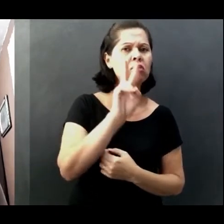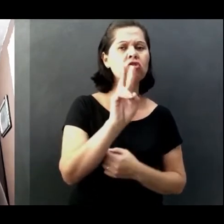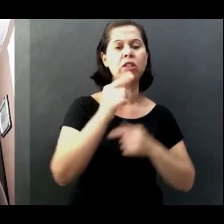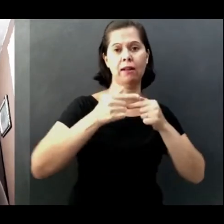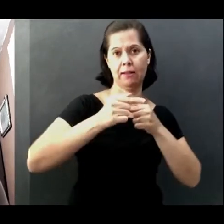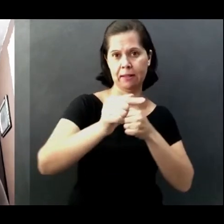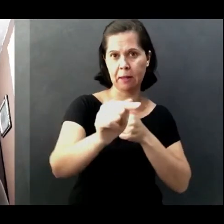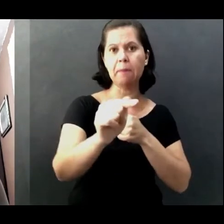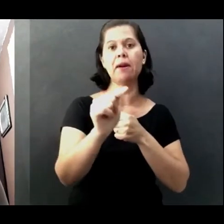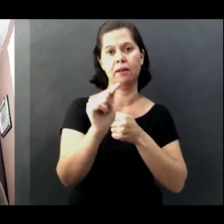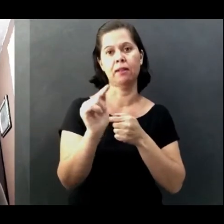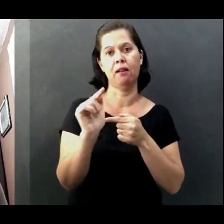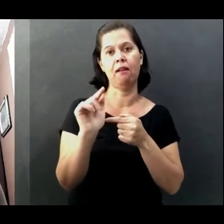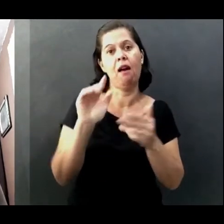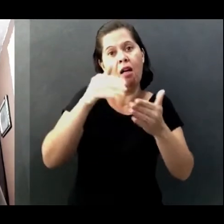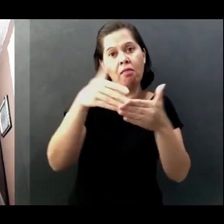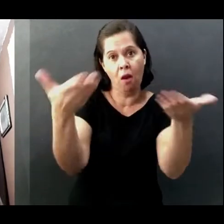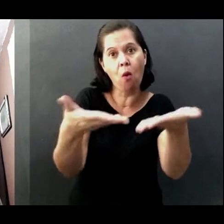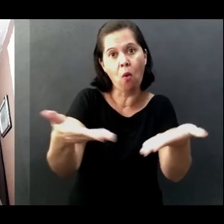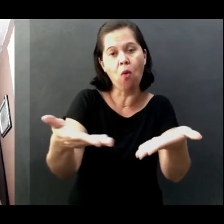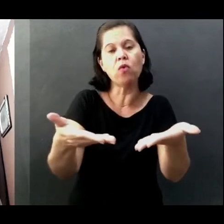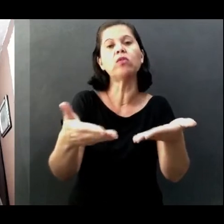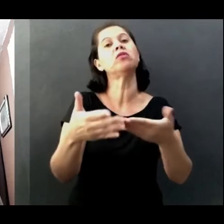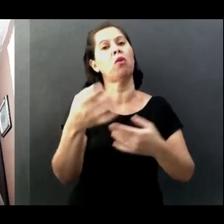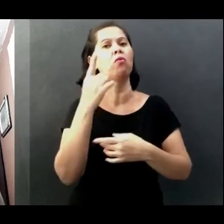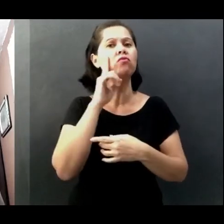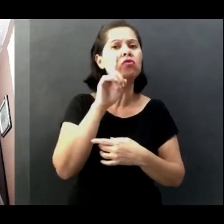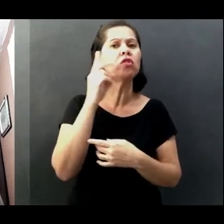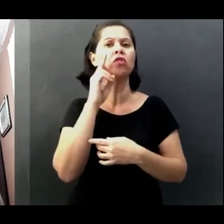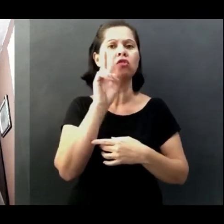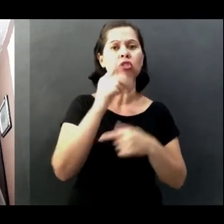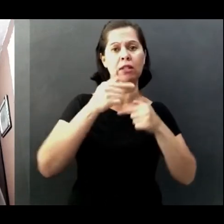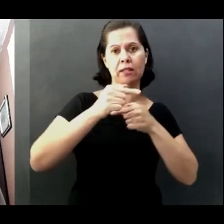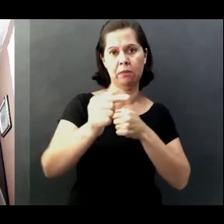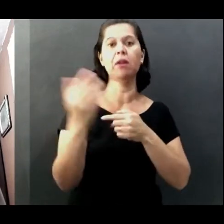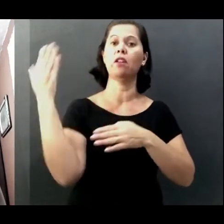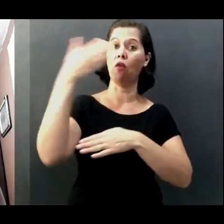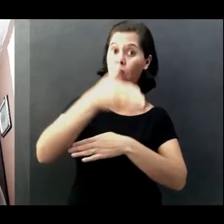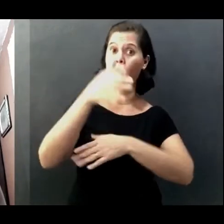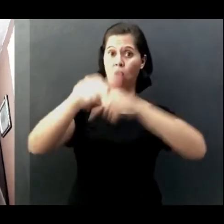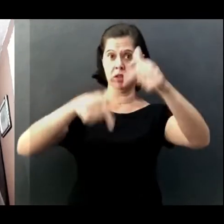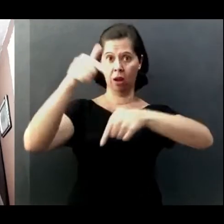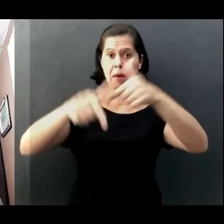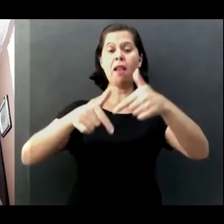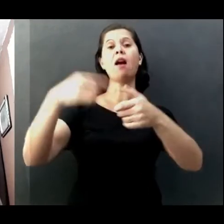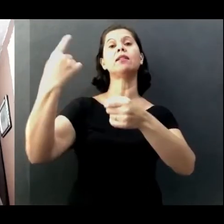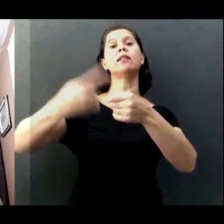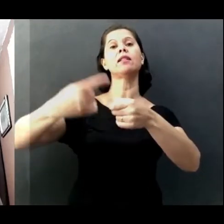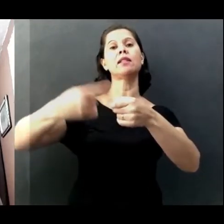a week, I go to work, which is here in Pelotas, in the city of Pelotas.